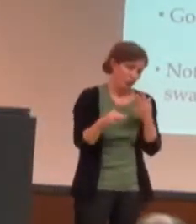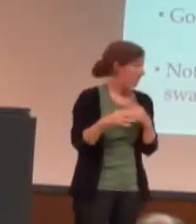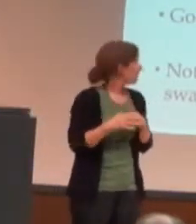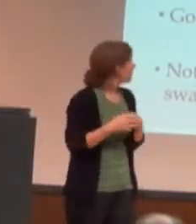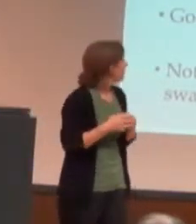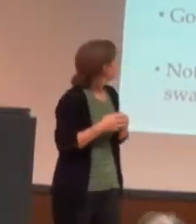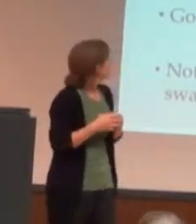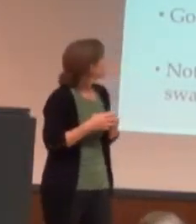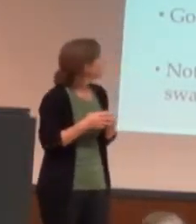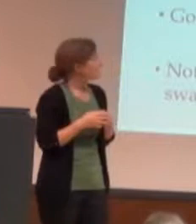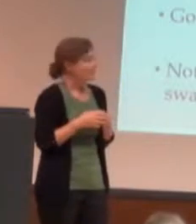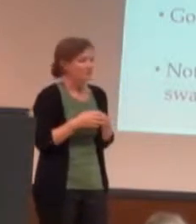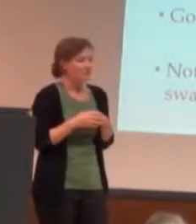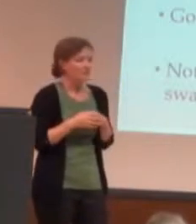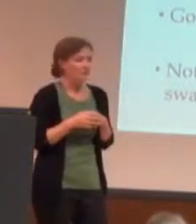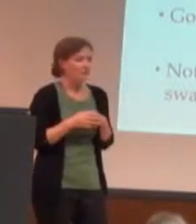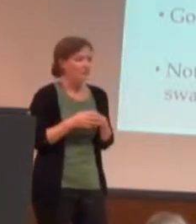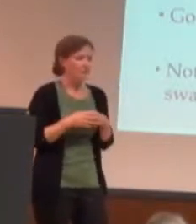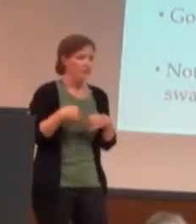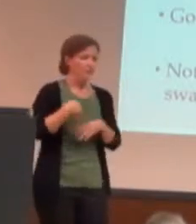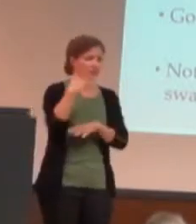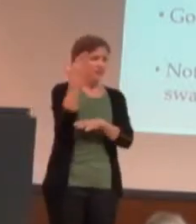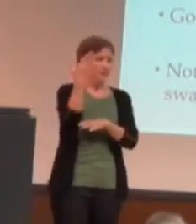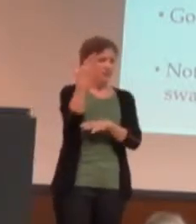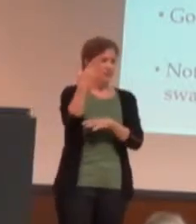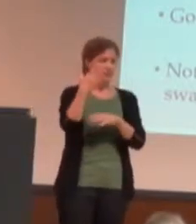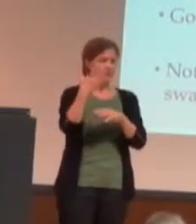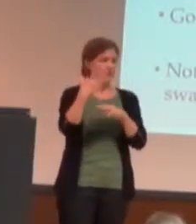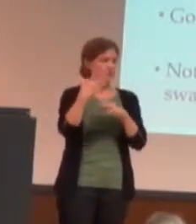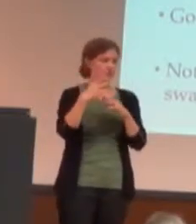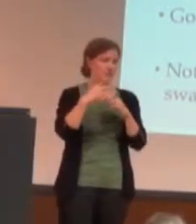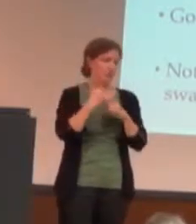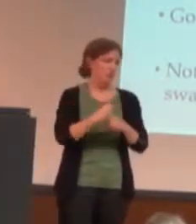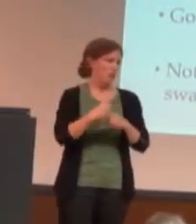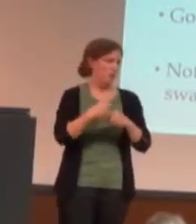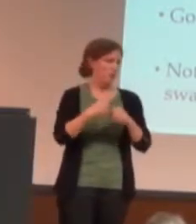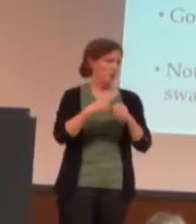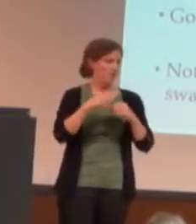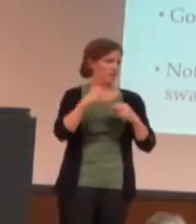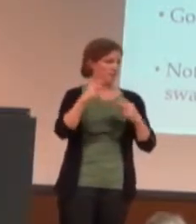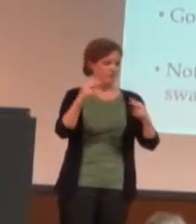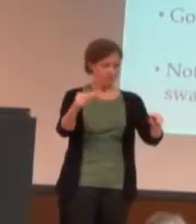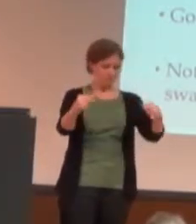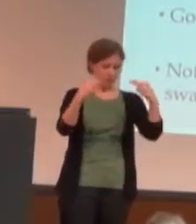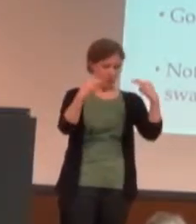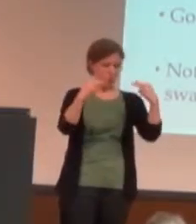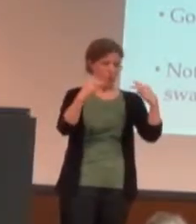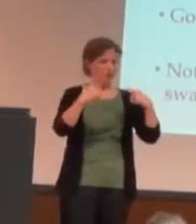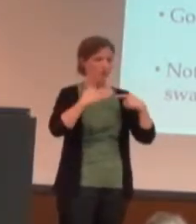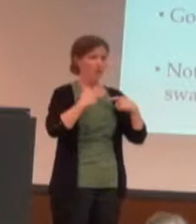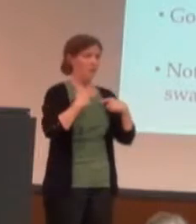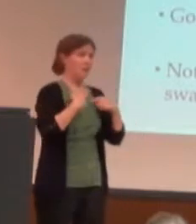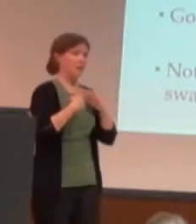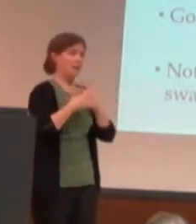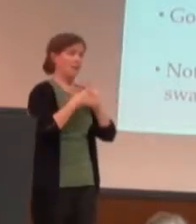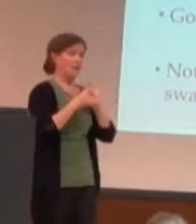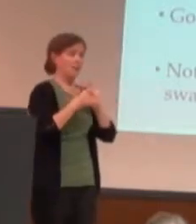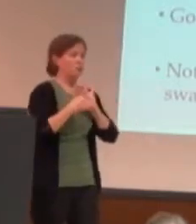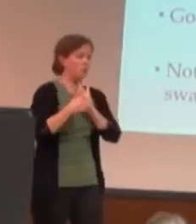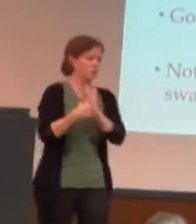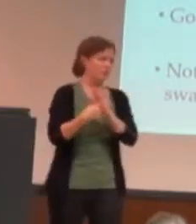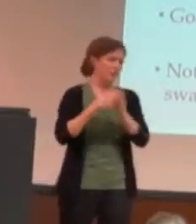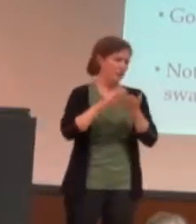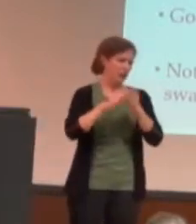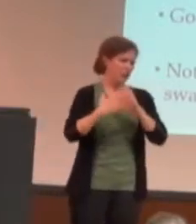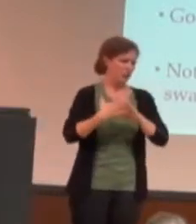presenting is a lot of visual. So, you're representing a community. And it's important to